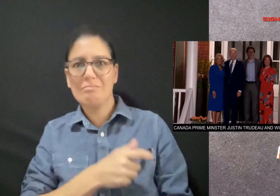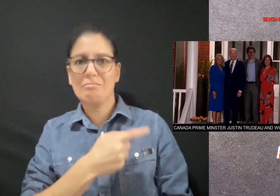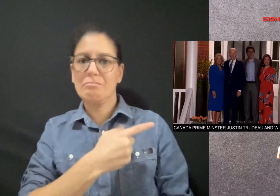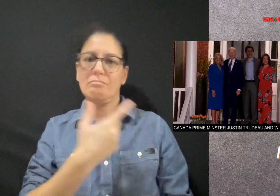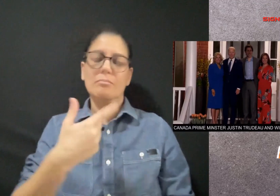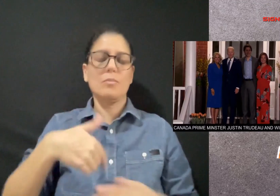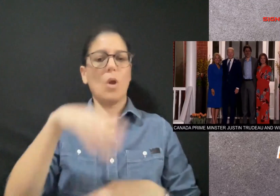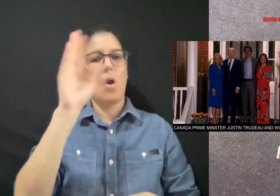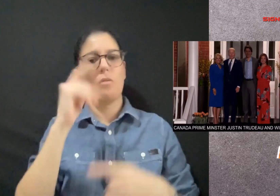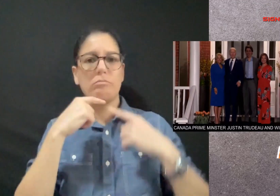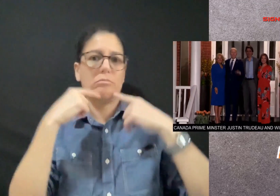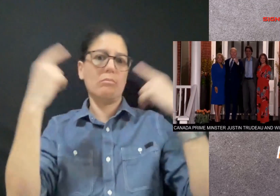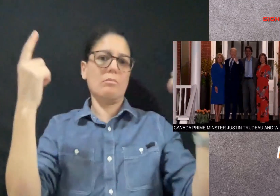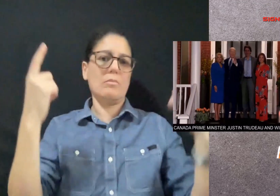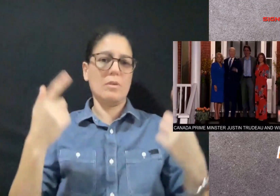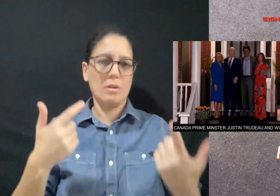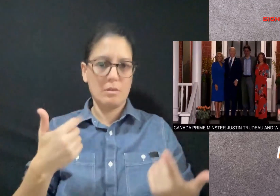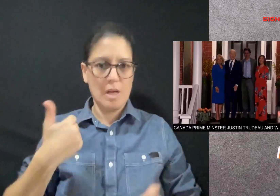one of Canada's most famous politicians